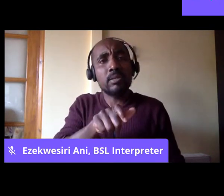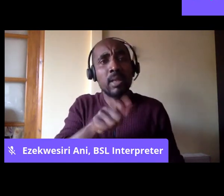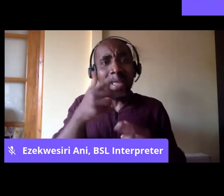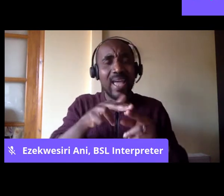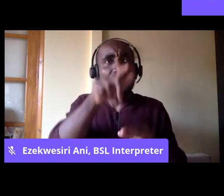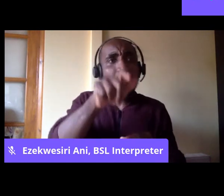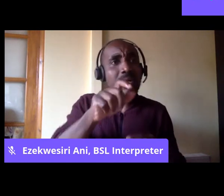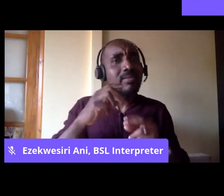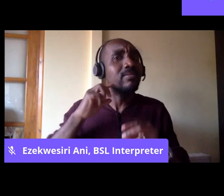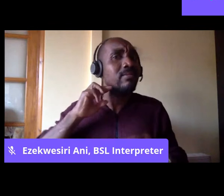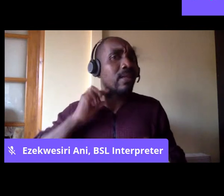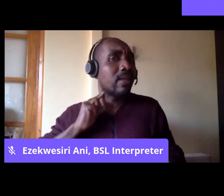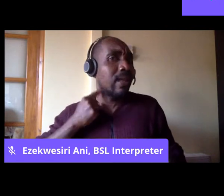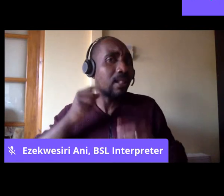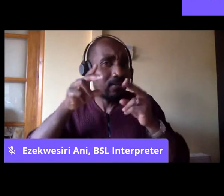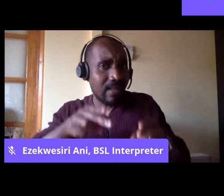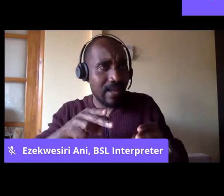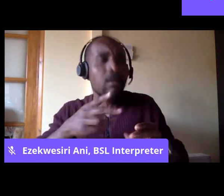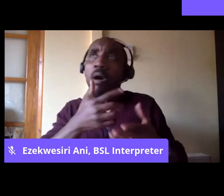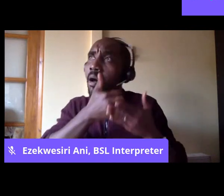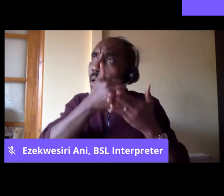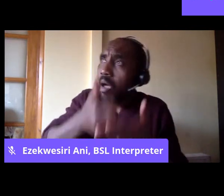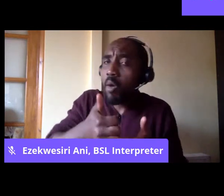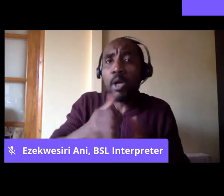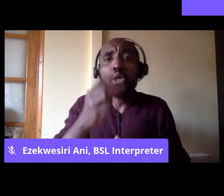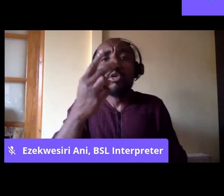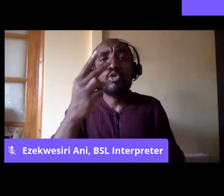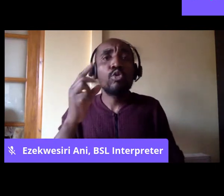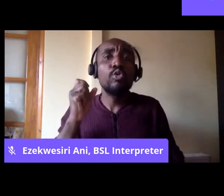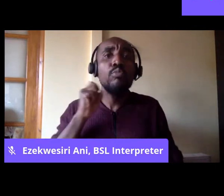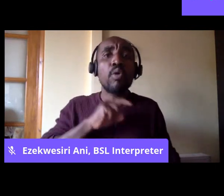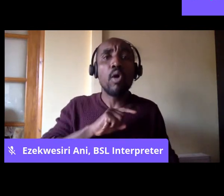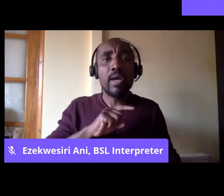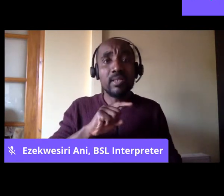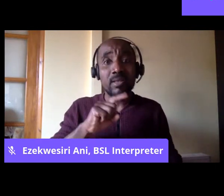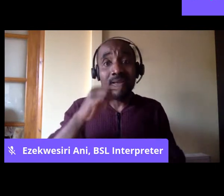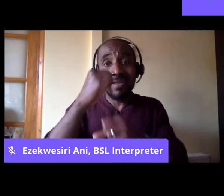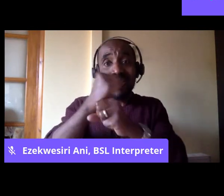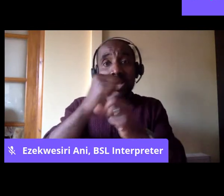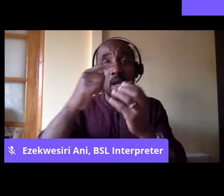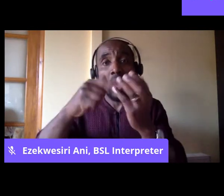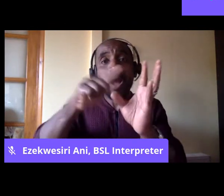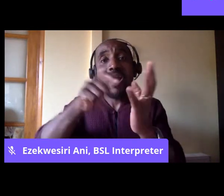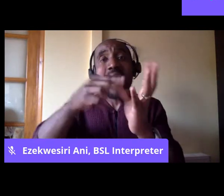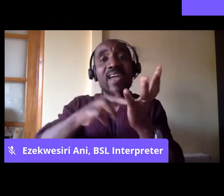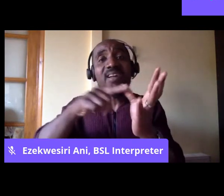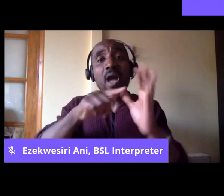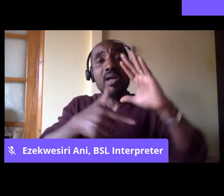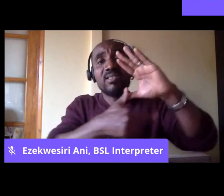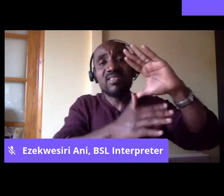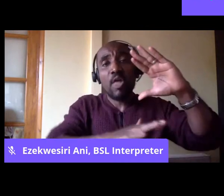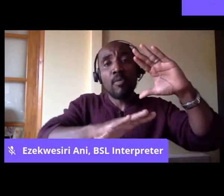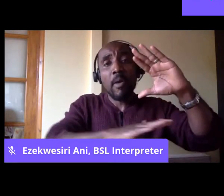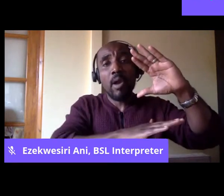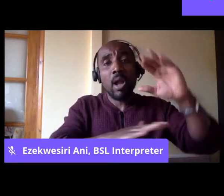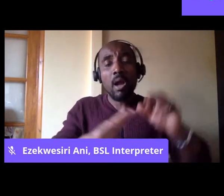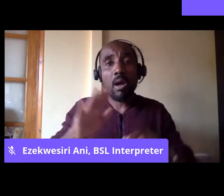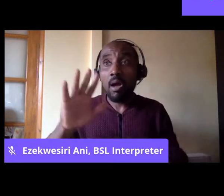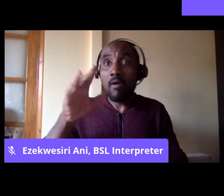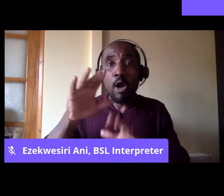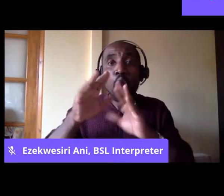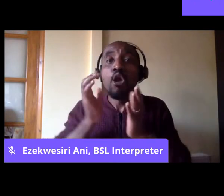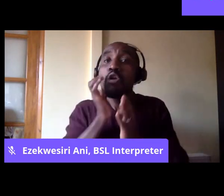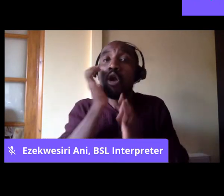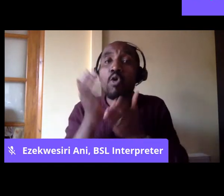happens to two boys who were killed for picking coconuts in the wrong neighborhood in Guyana. They care about all of these different problems happening